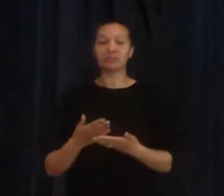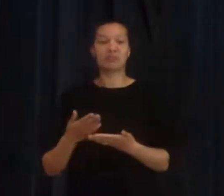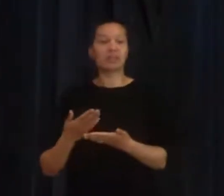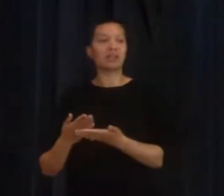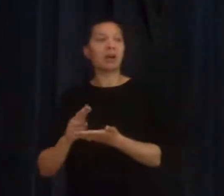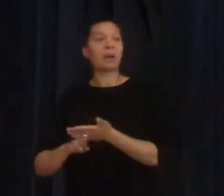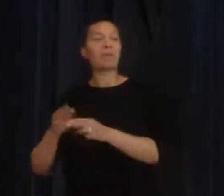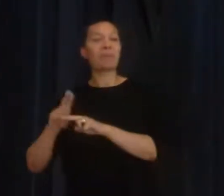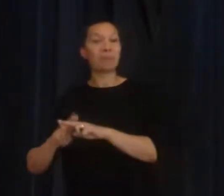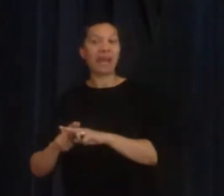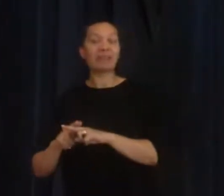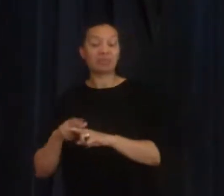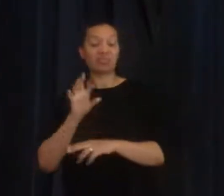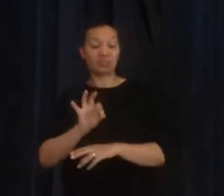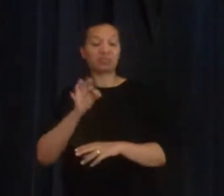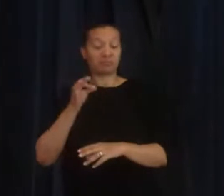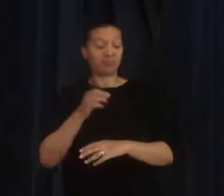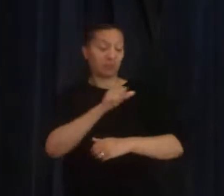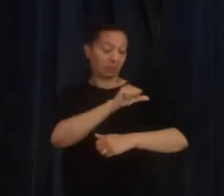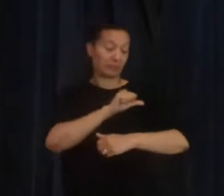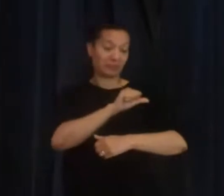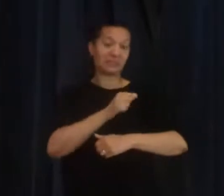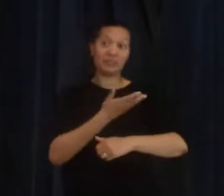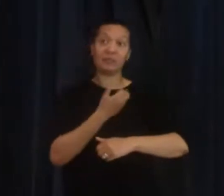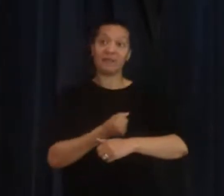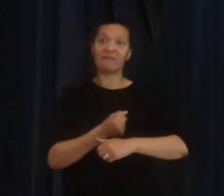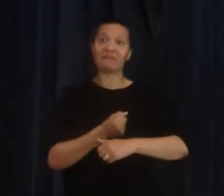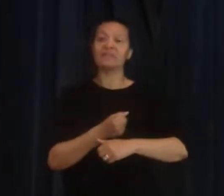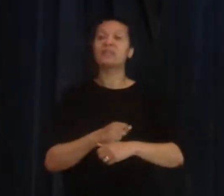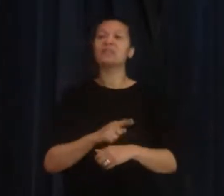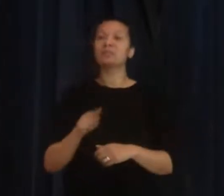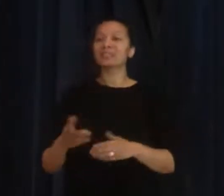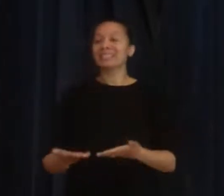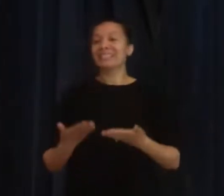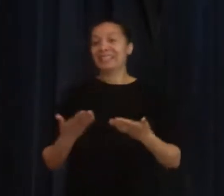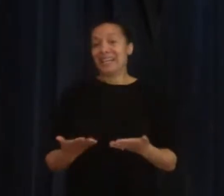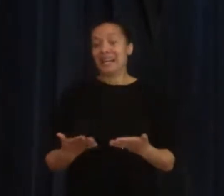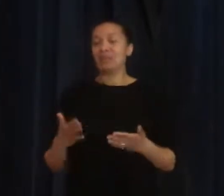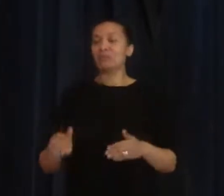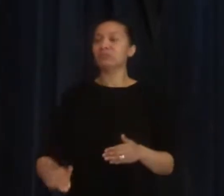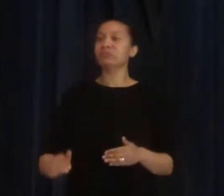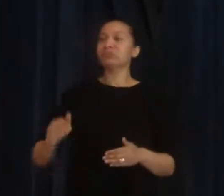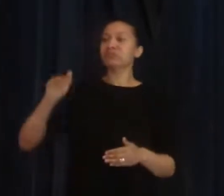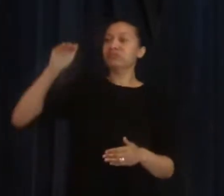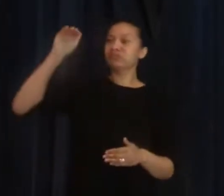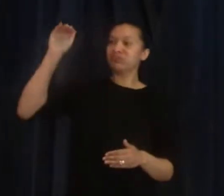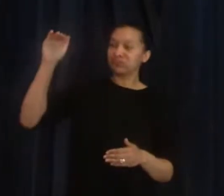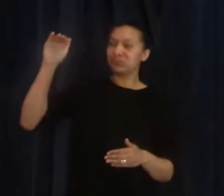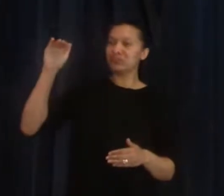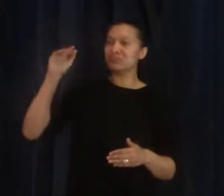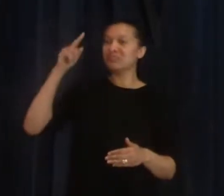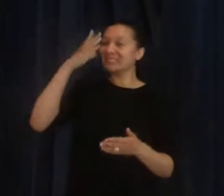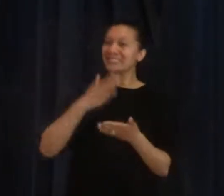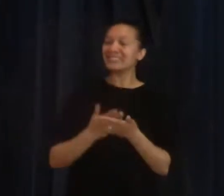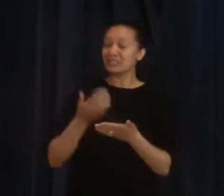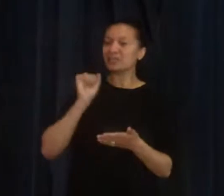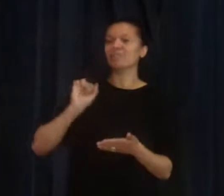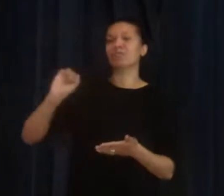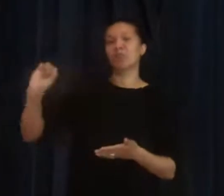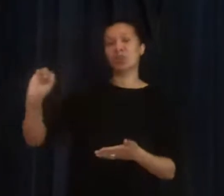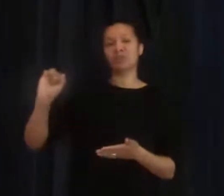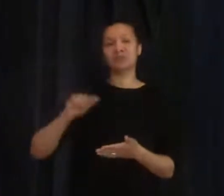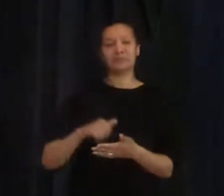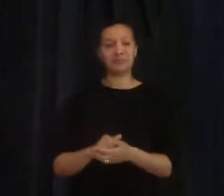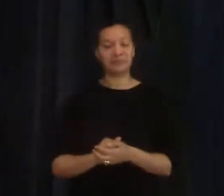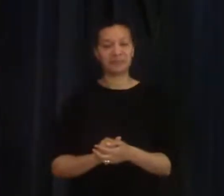But we believe in a more of a decision as an adult or as a child, when you've